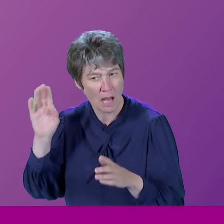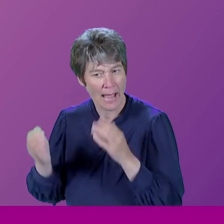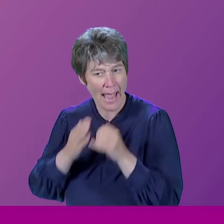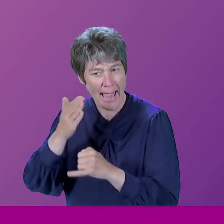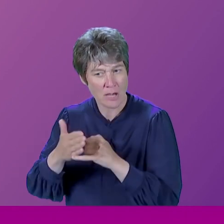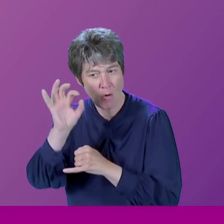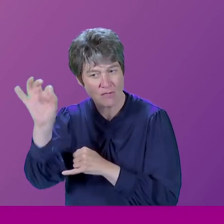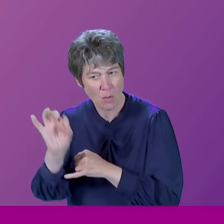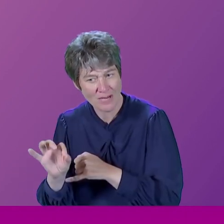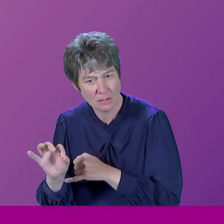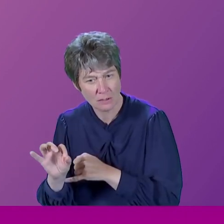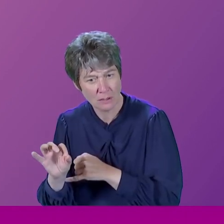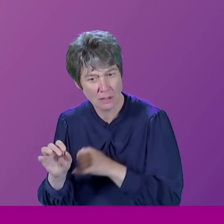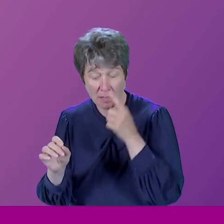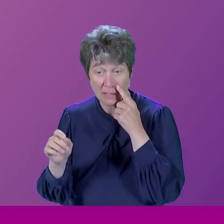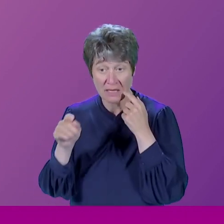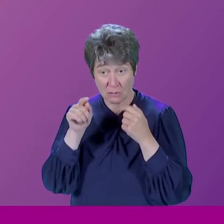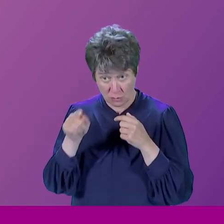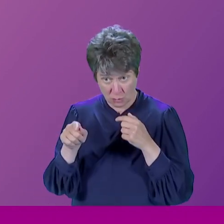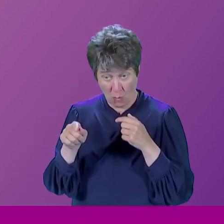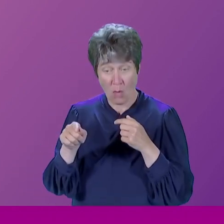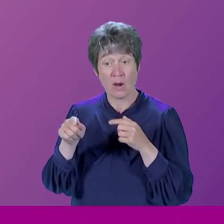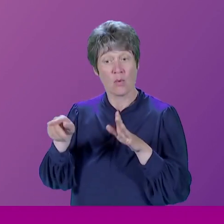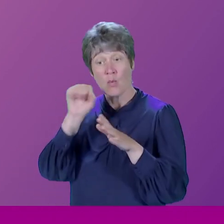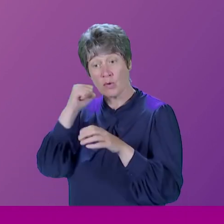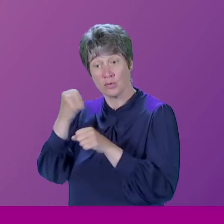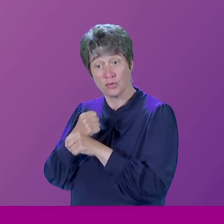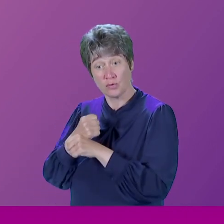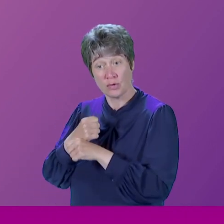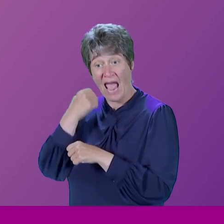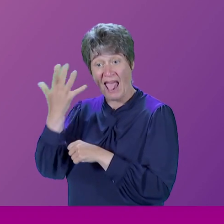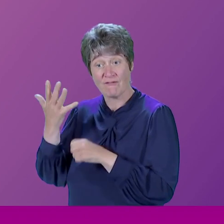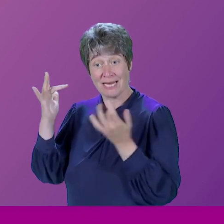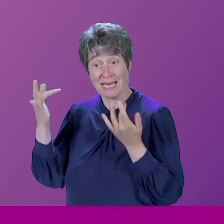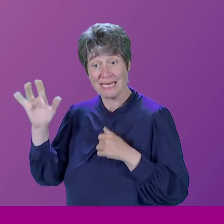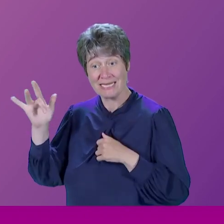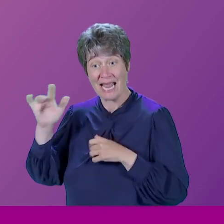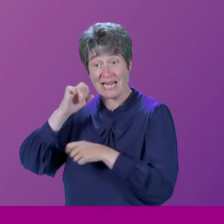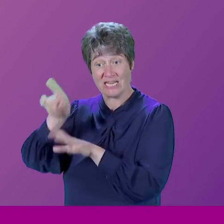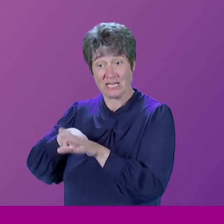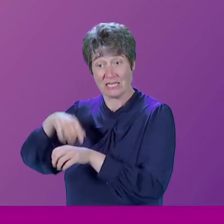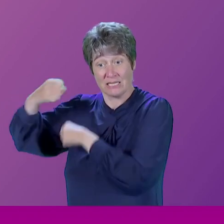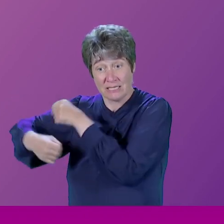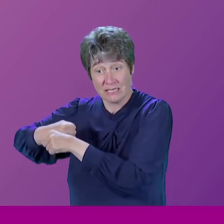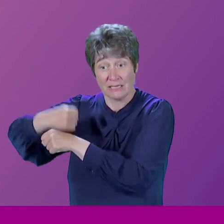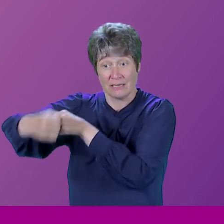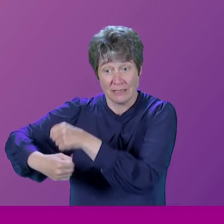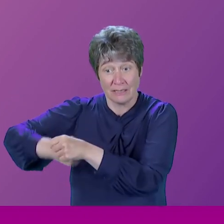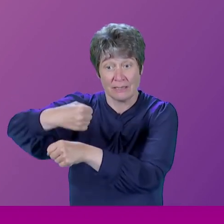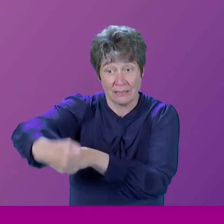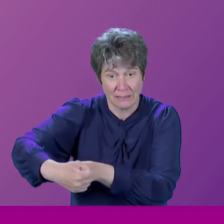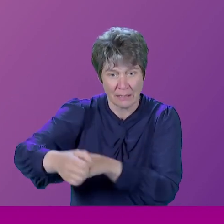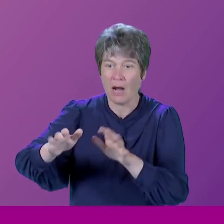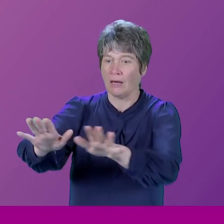years, are you just doing every decade until we get to currently? Ah, I see. So, in case people aren't too familiar with this,